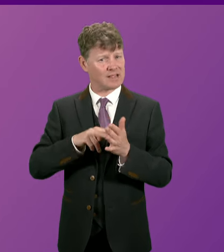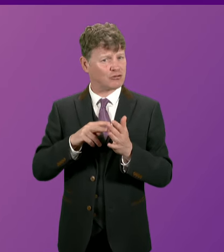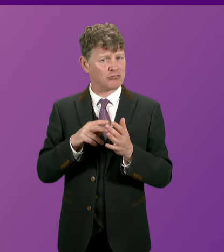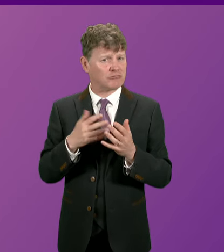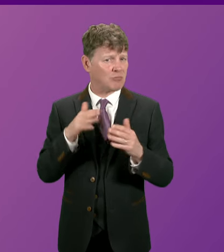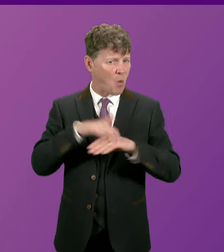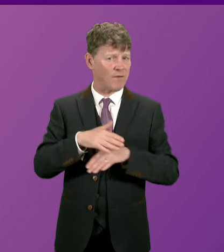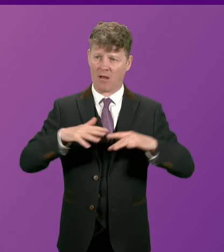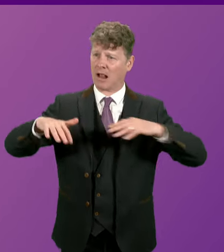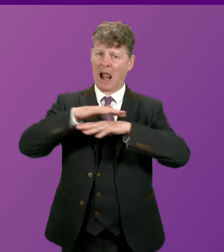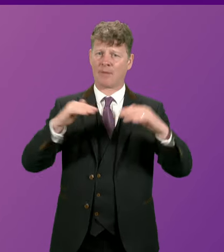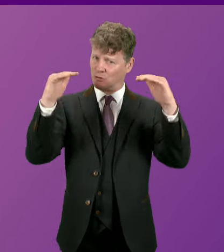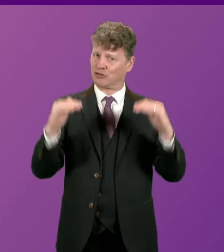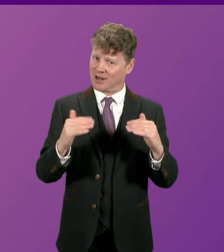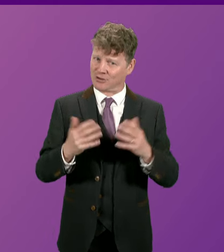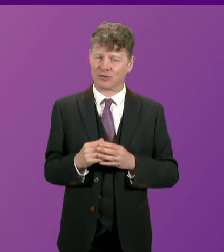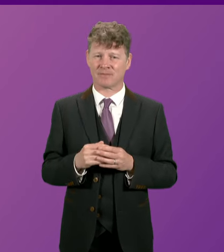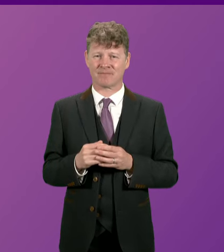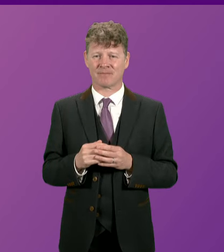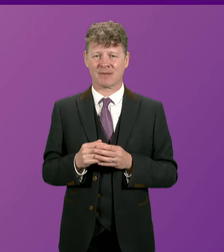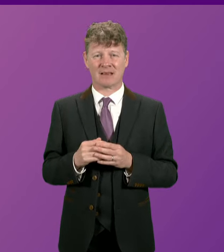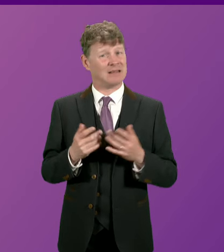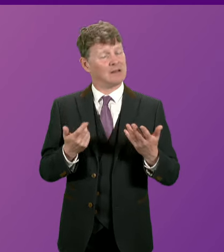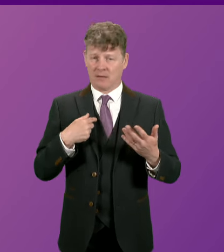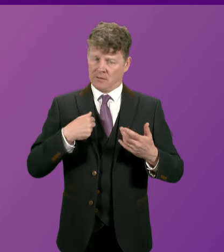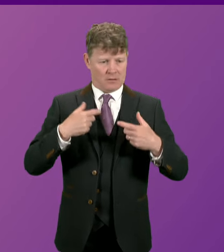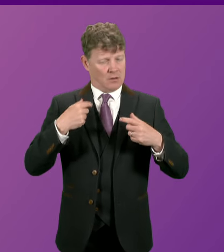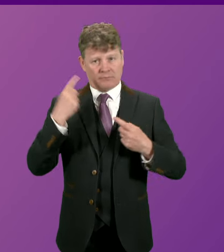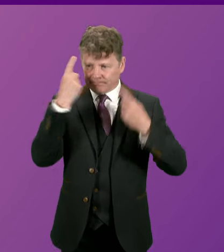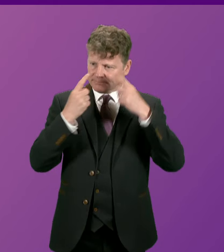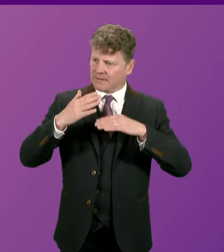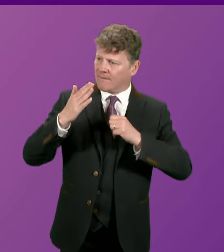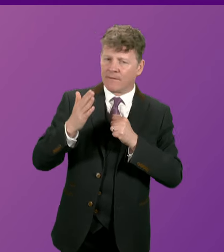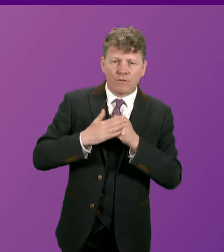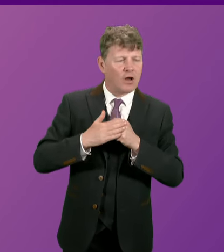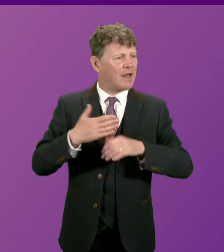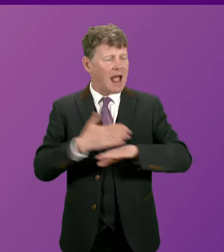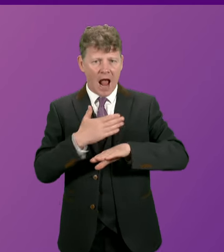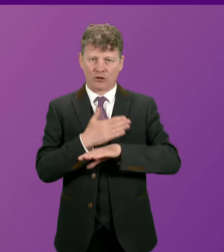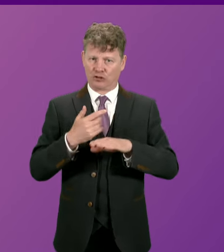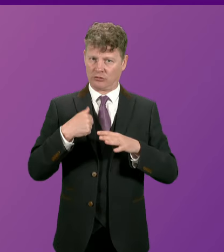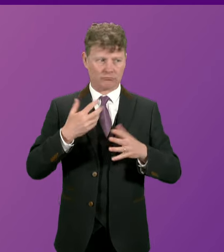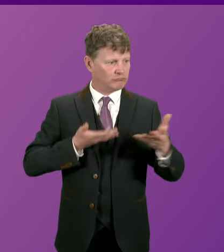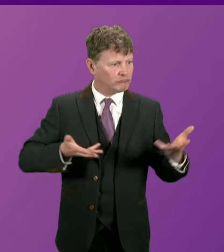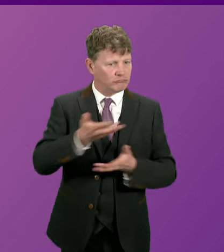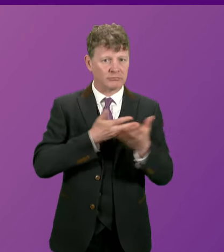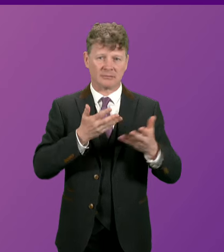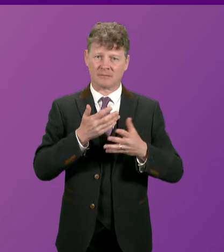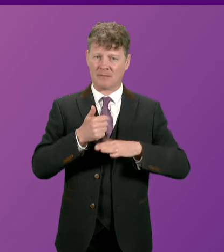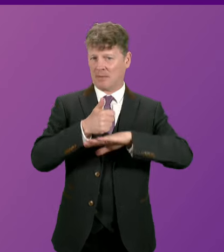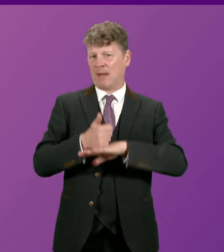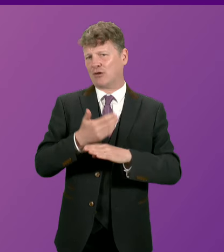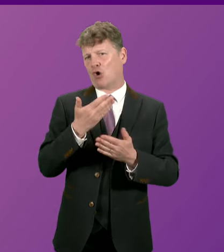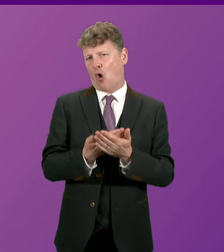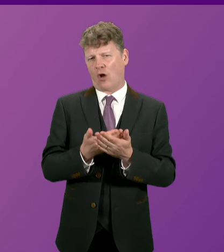of course these discussions will continue as we consider further action on climate change based climate change based on the climate